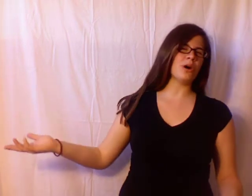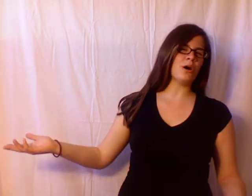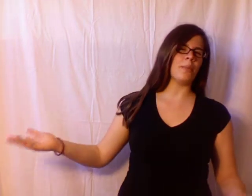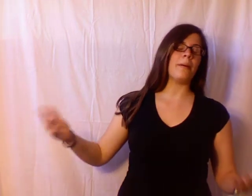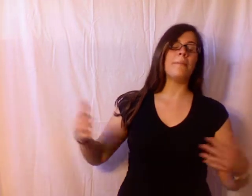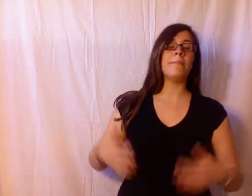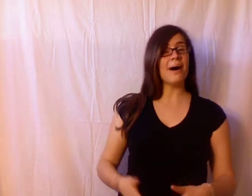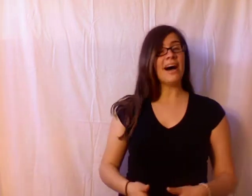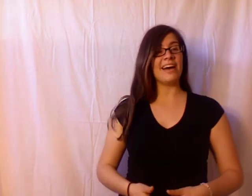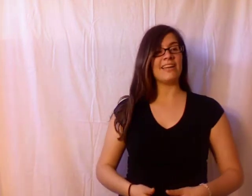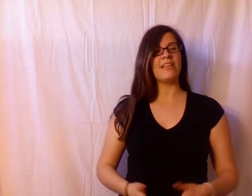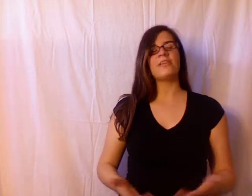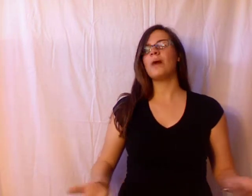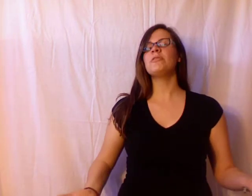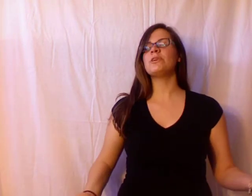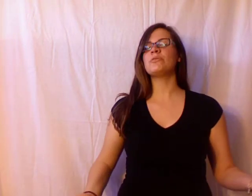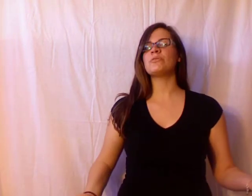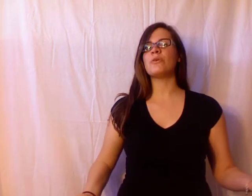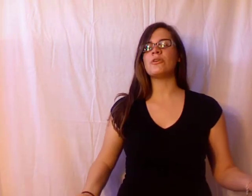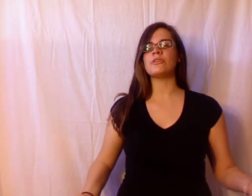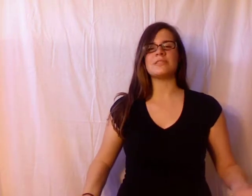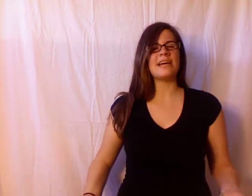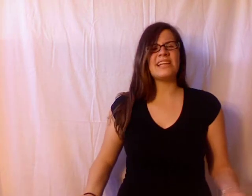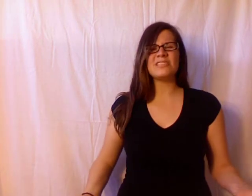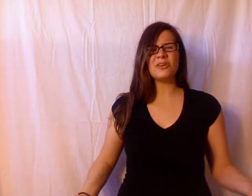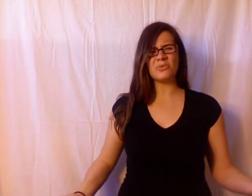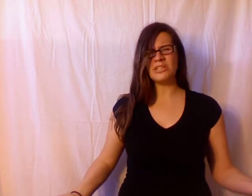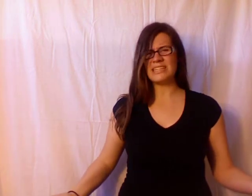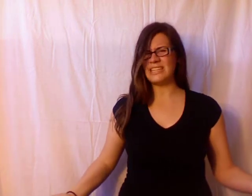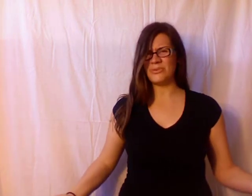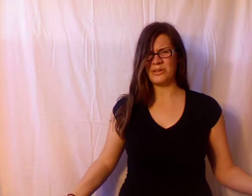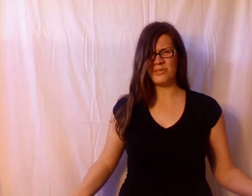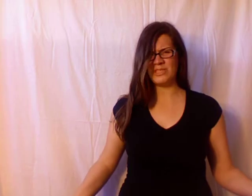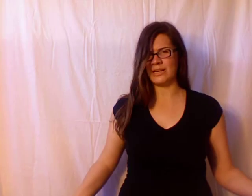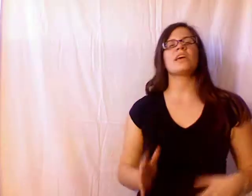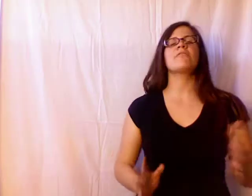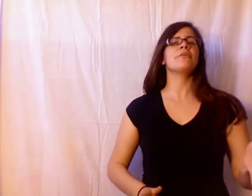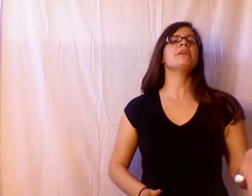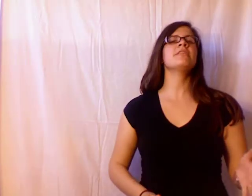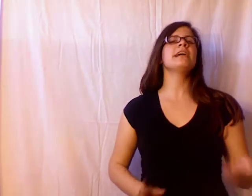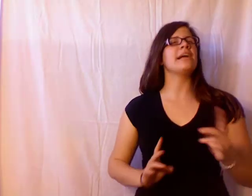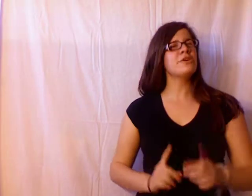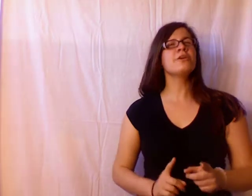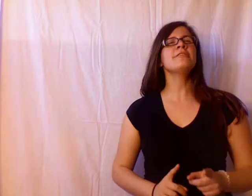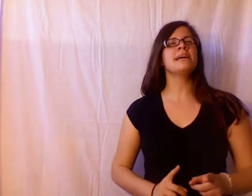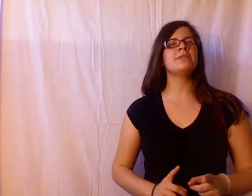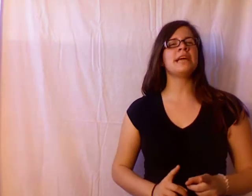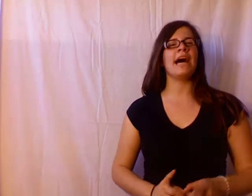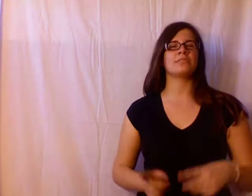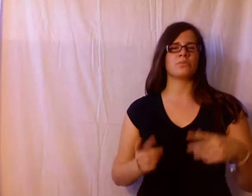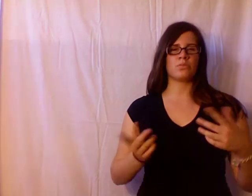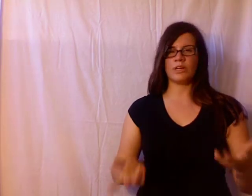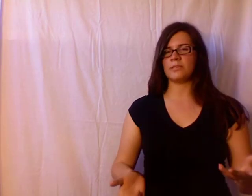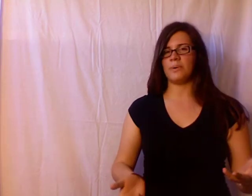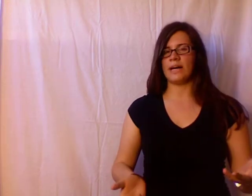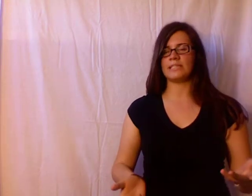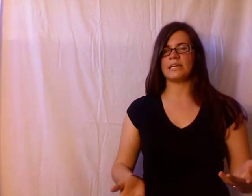Rome, but they'll help you fit in with the foreigners, and that's all you really need when you're visiting. If you're in Italy, I know you're tempted to ask, where's the pasta,